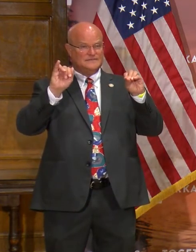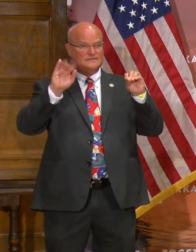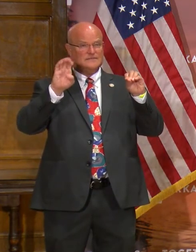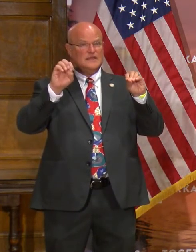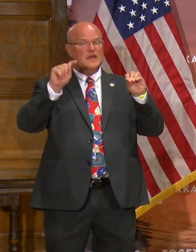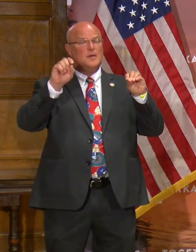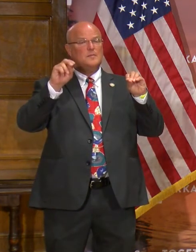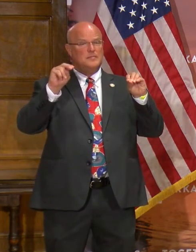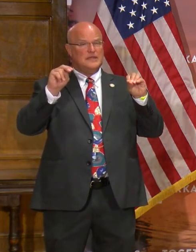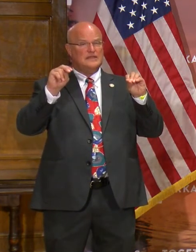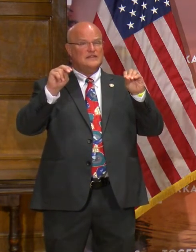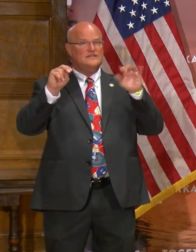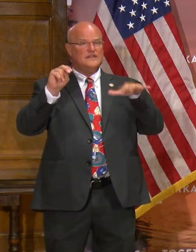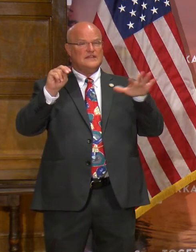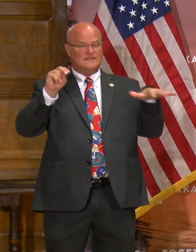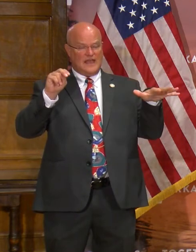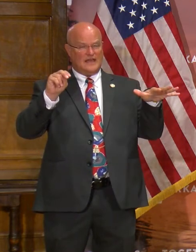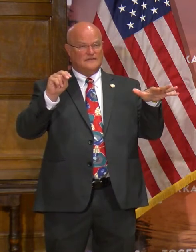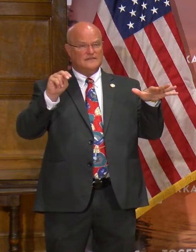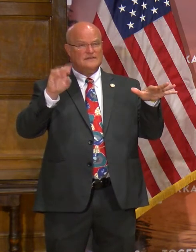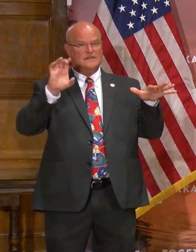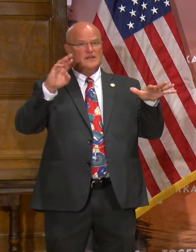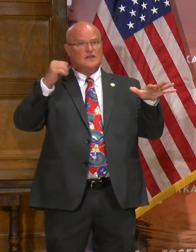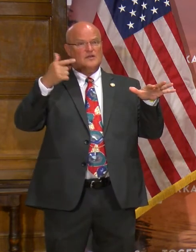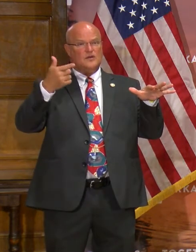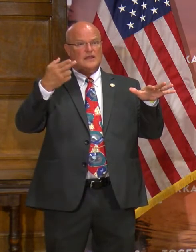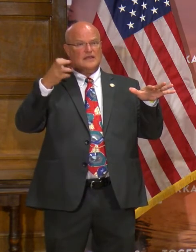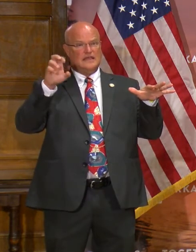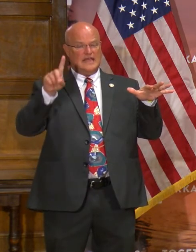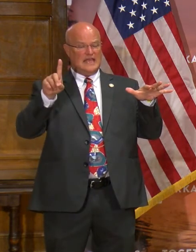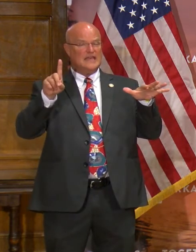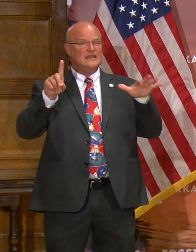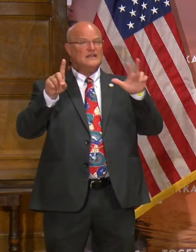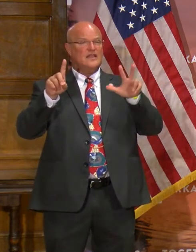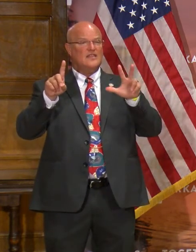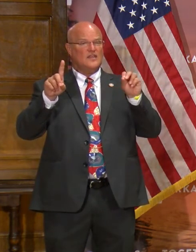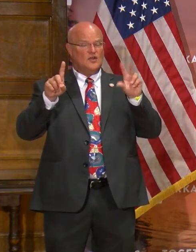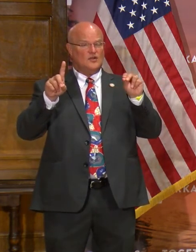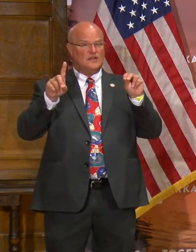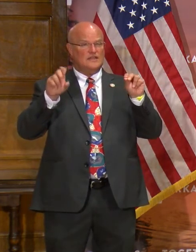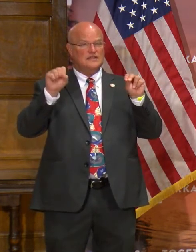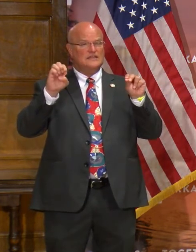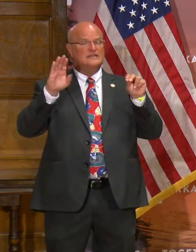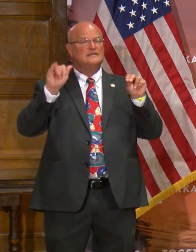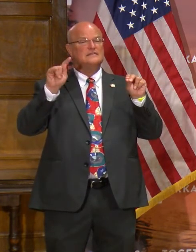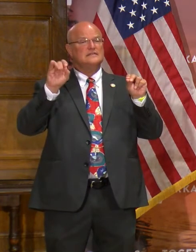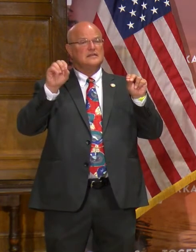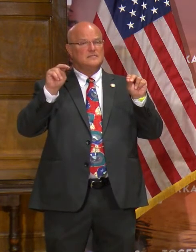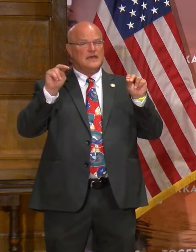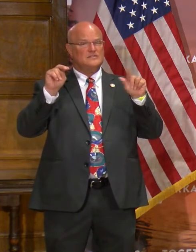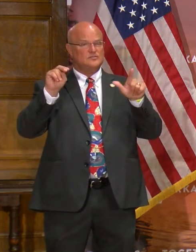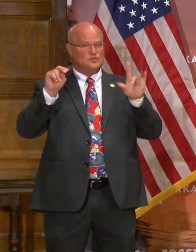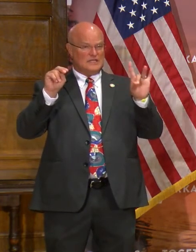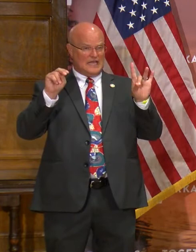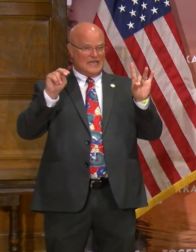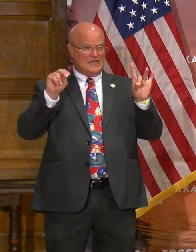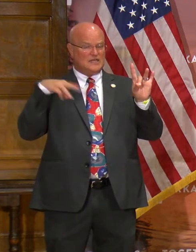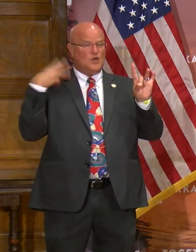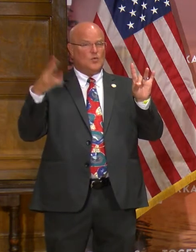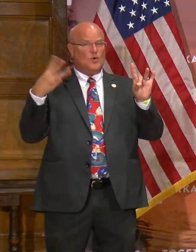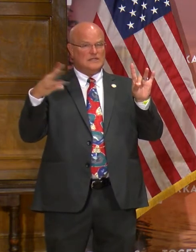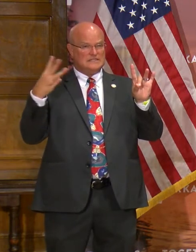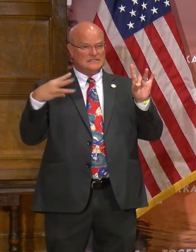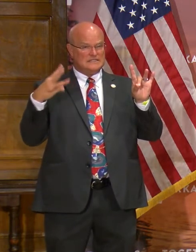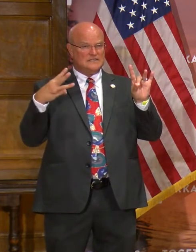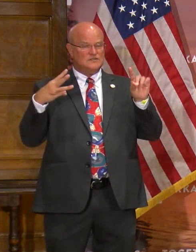Benton County, which is 55, Craighead County, which is 30, Sebastian County, 28, and Washington